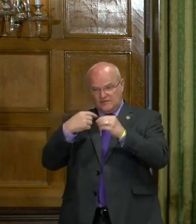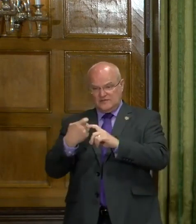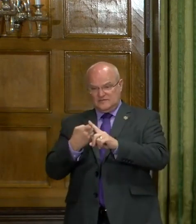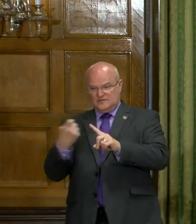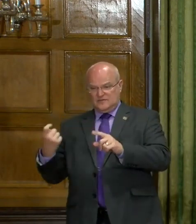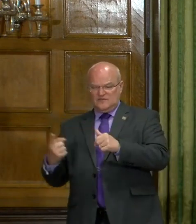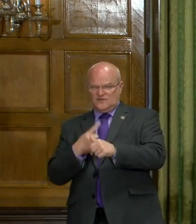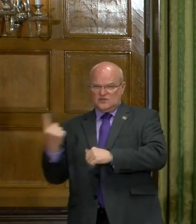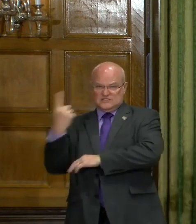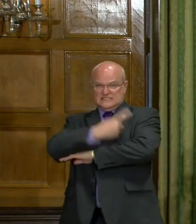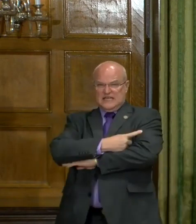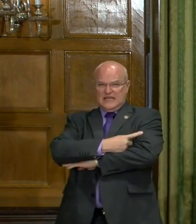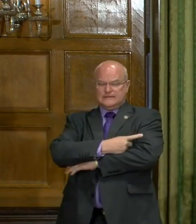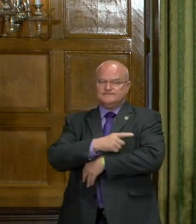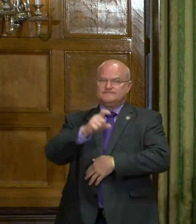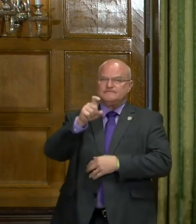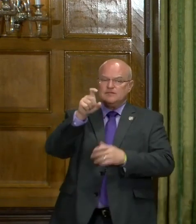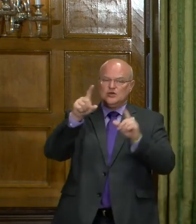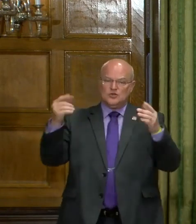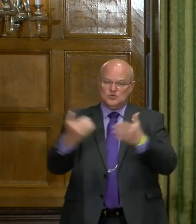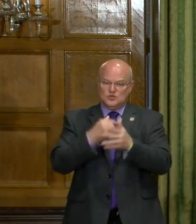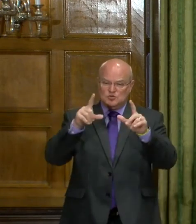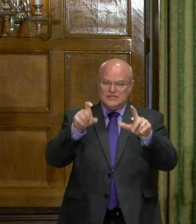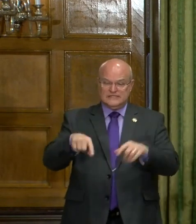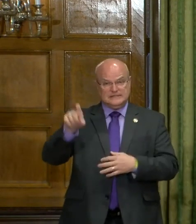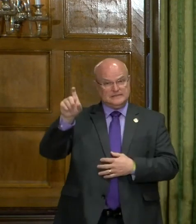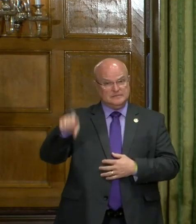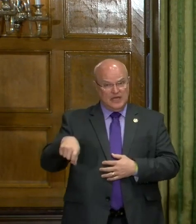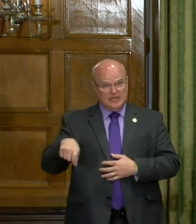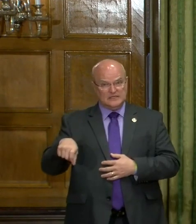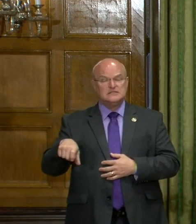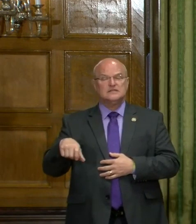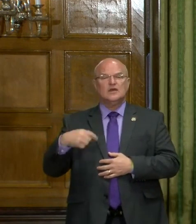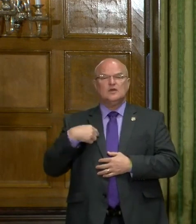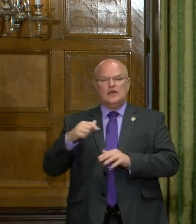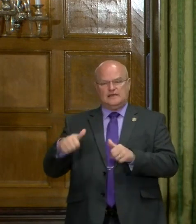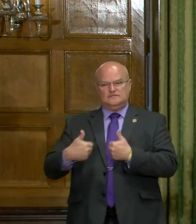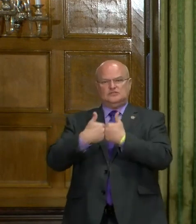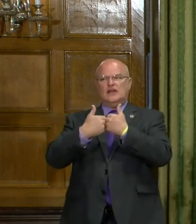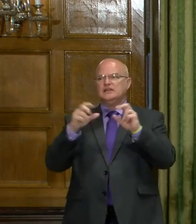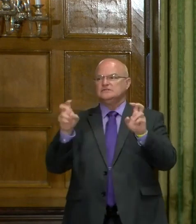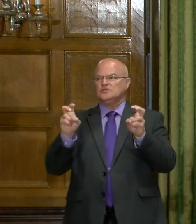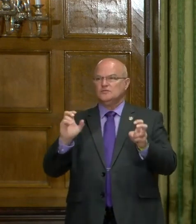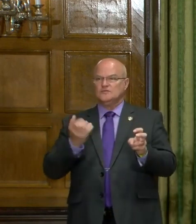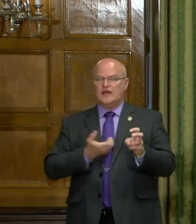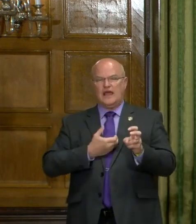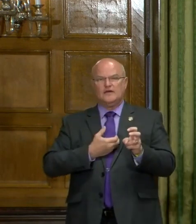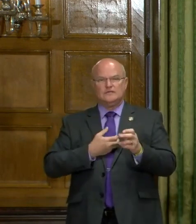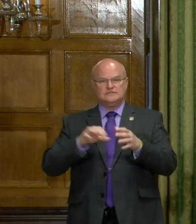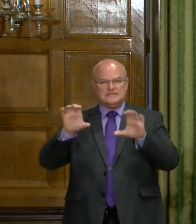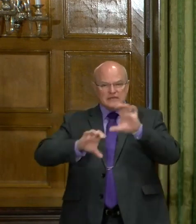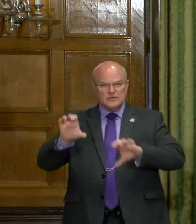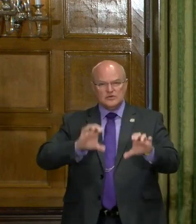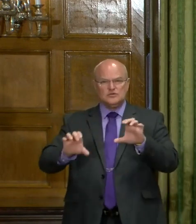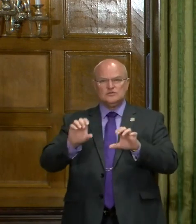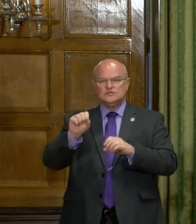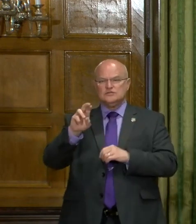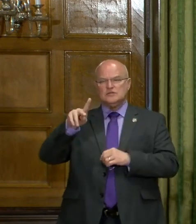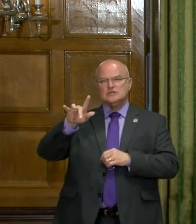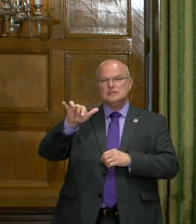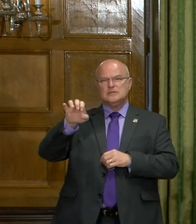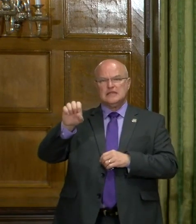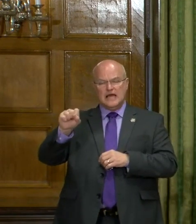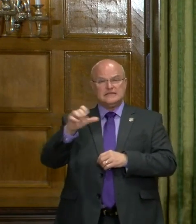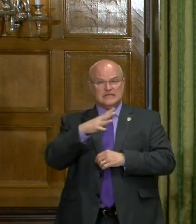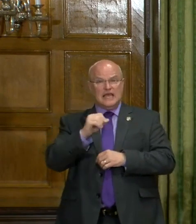that we have to do more testing. We, you know, have challenged in terms of our reagents and our supply line,